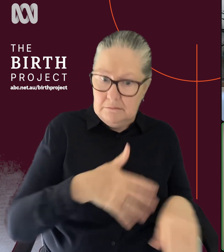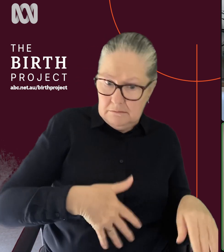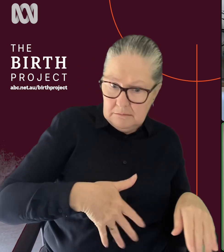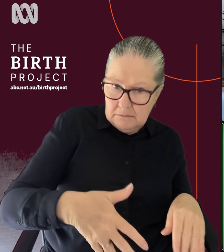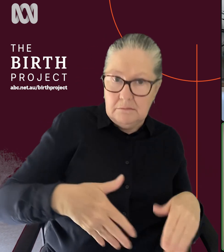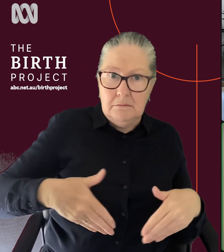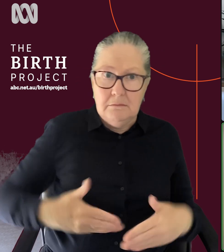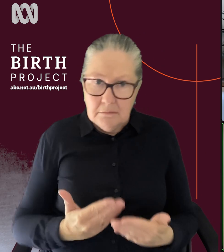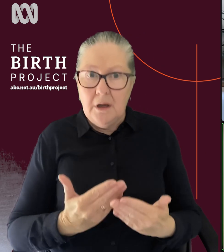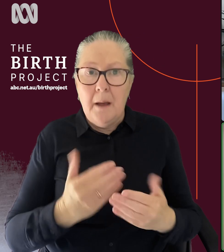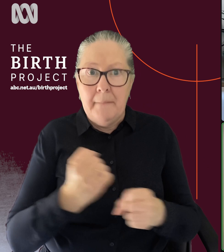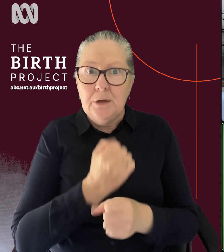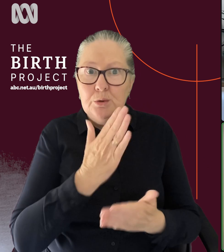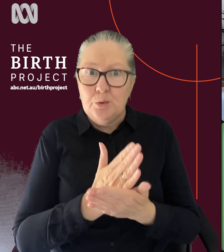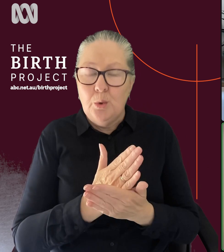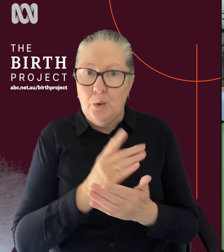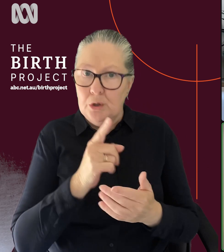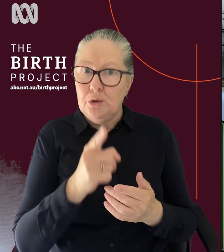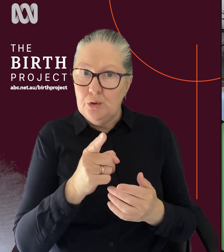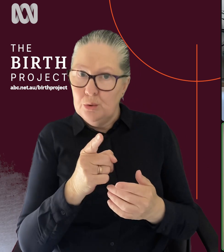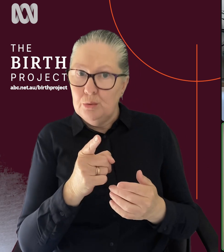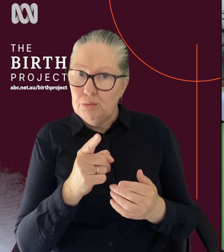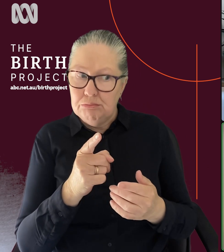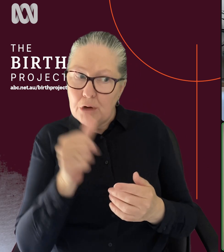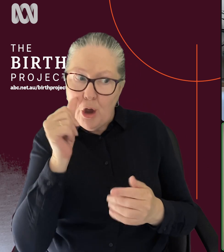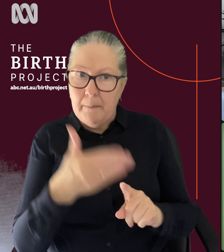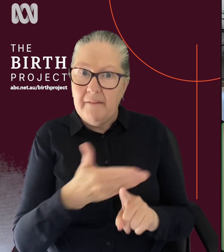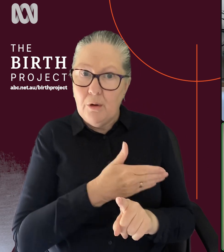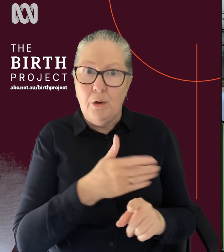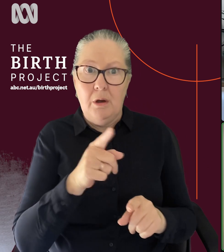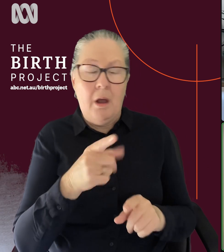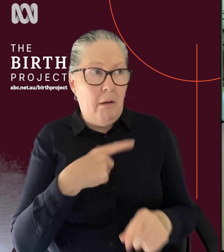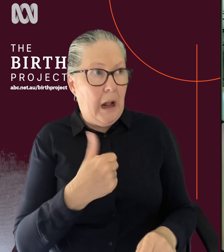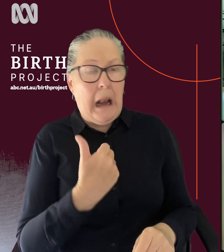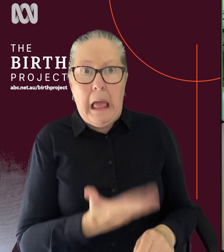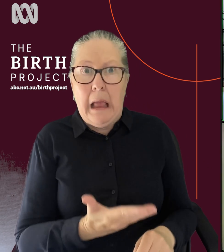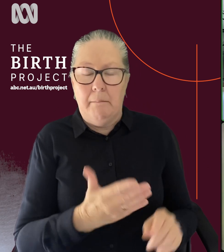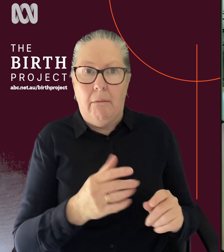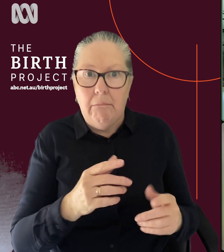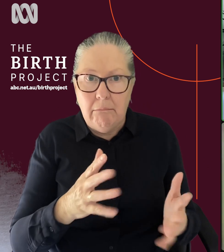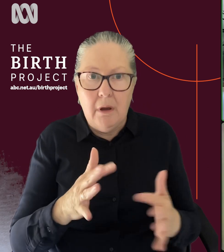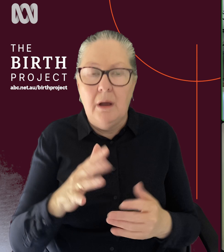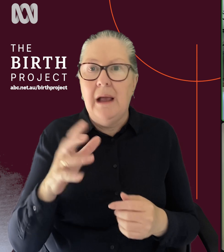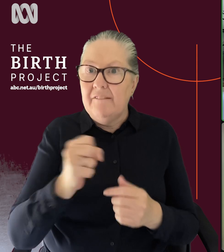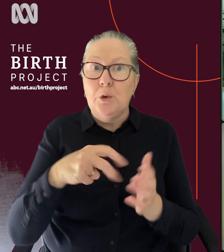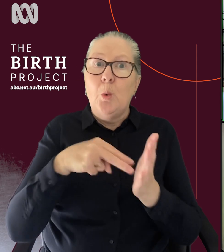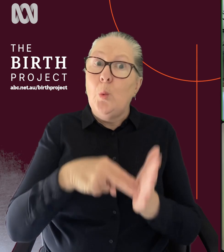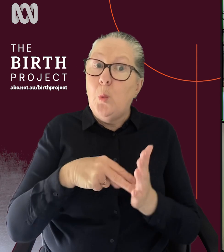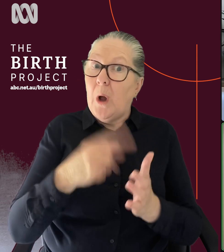you've done the correct waiting period before you kind of make a claim or move into that process. It's often a year, a year that you wait, isn't it? Yeah. And they're